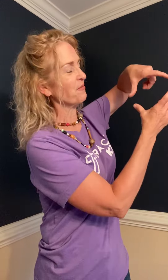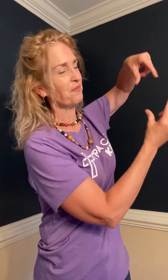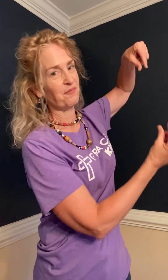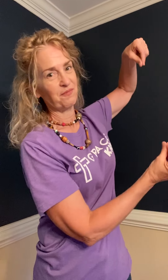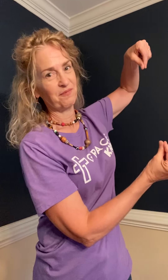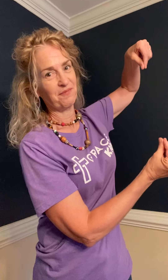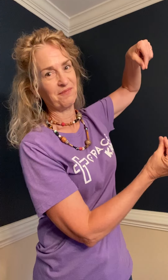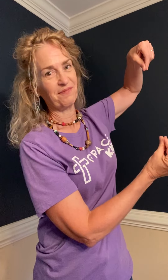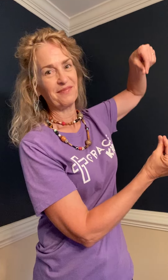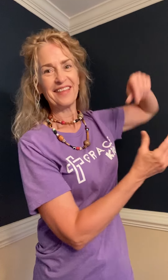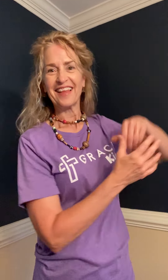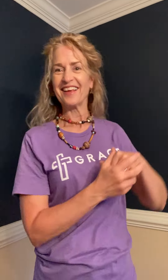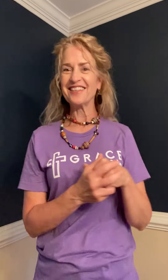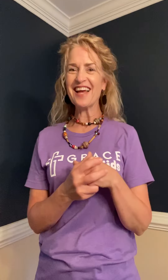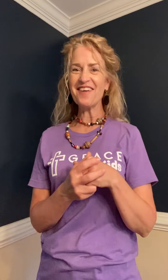good job